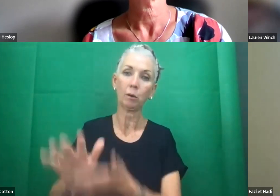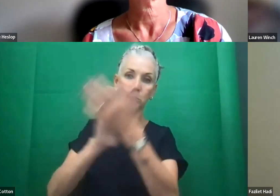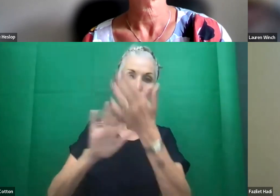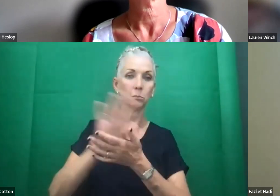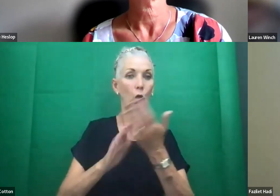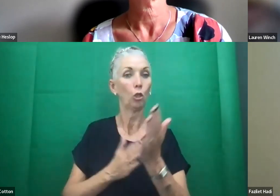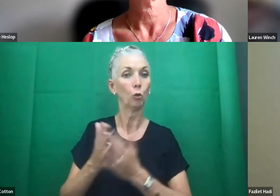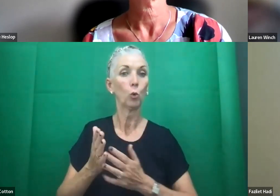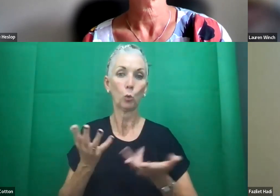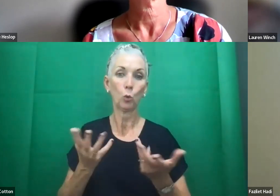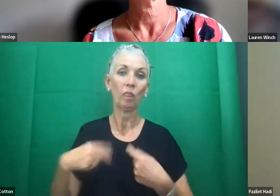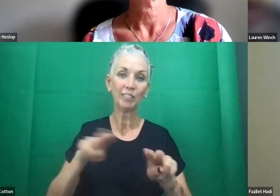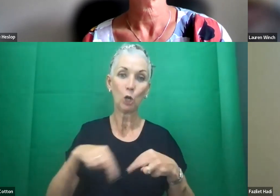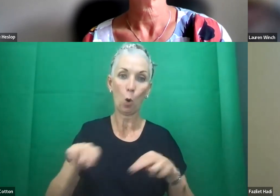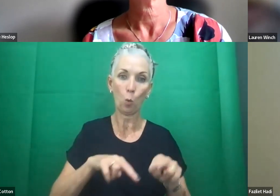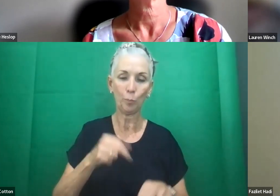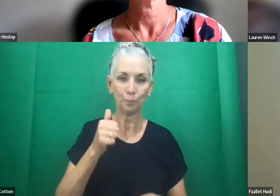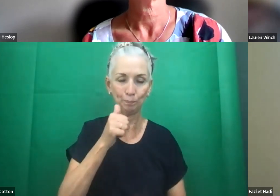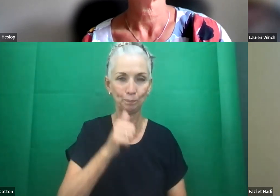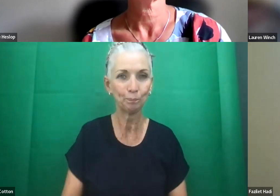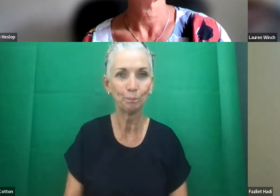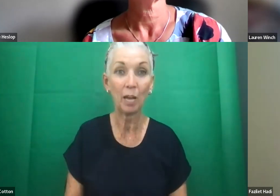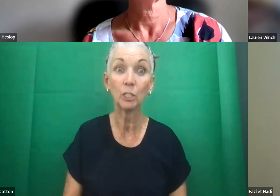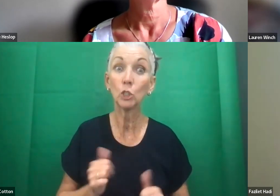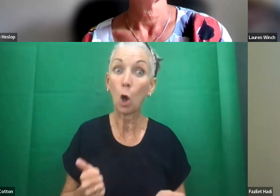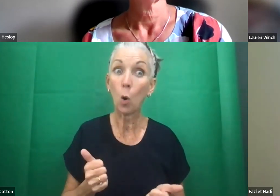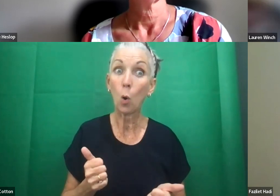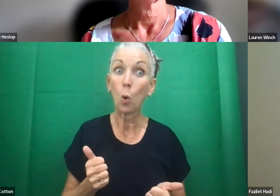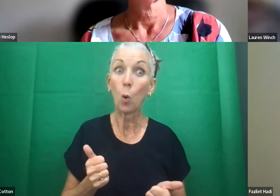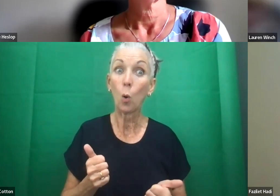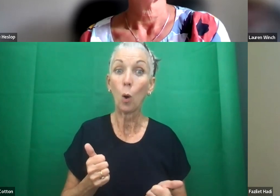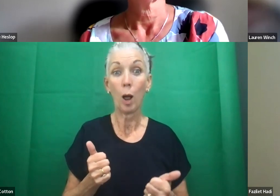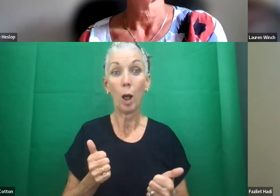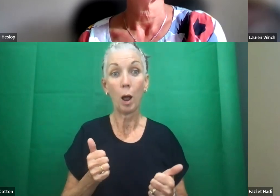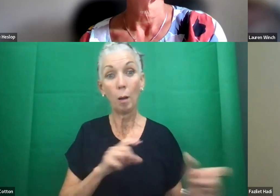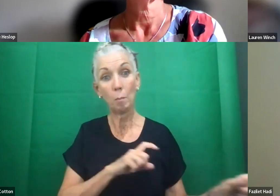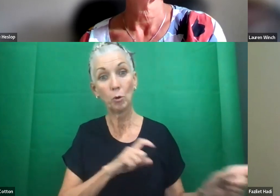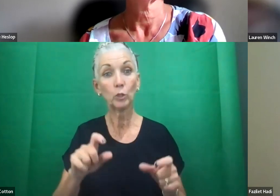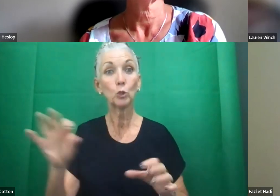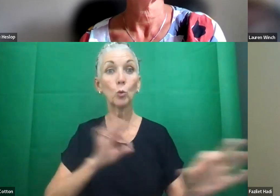video. So without any further ado from me, I'll move on to the questions. Lauren, you've got on mute.